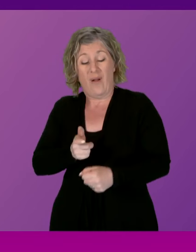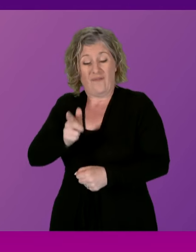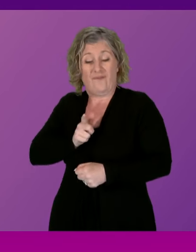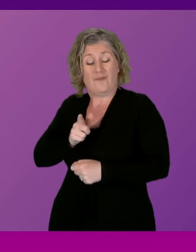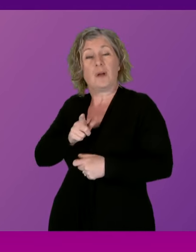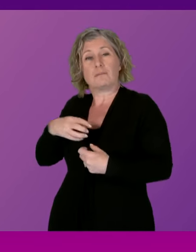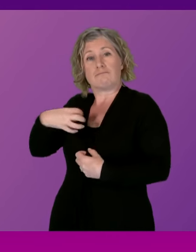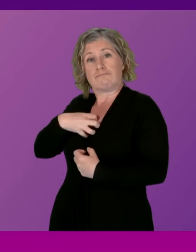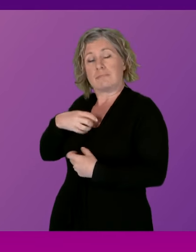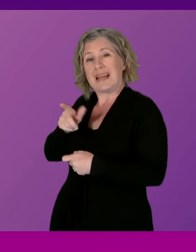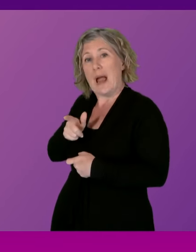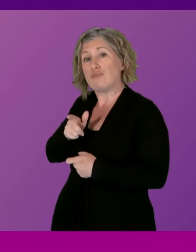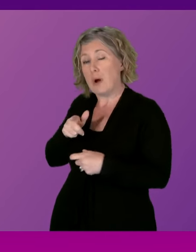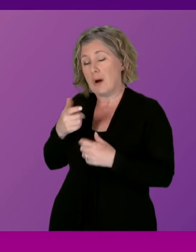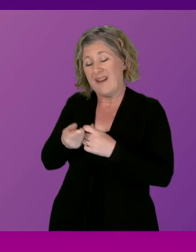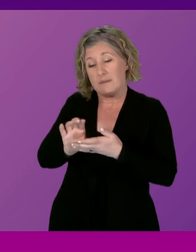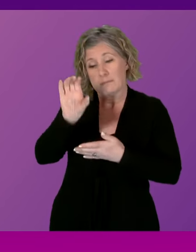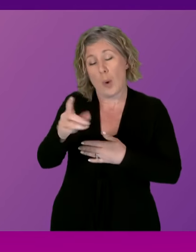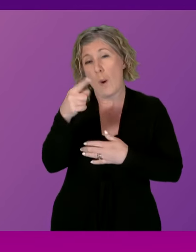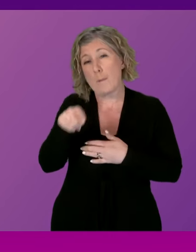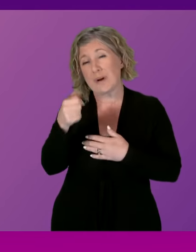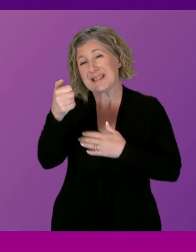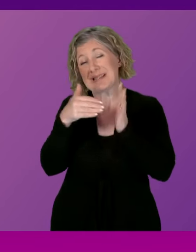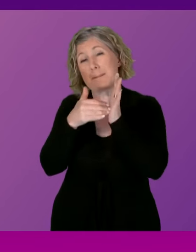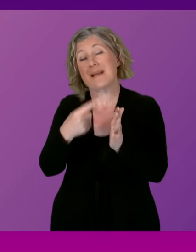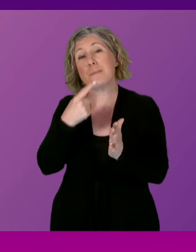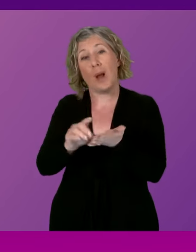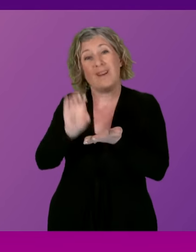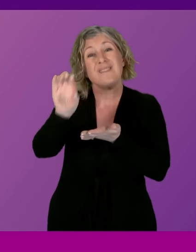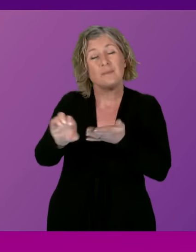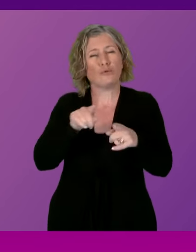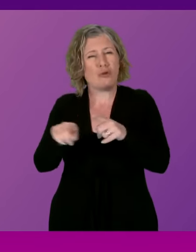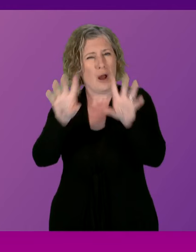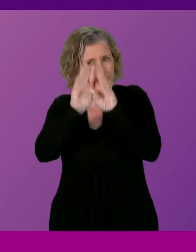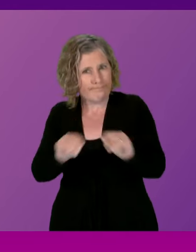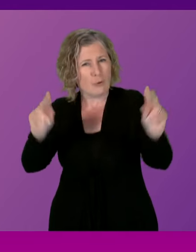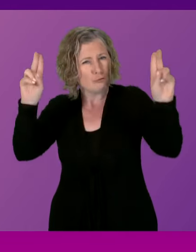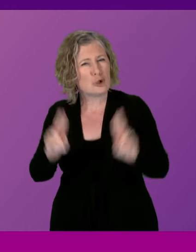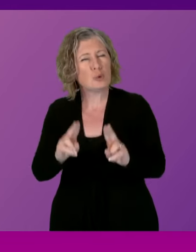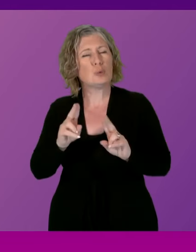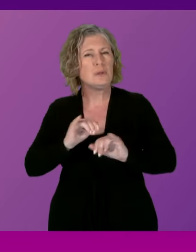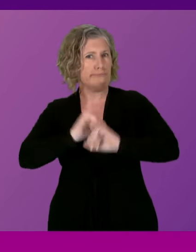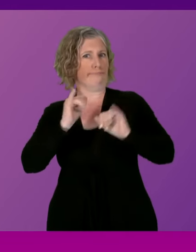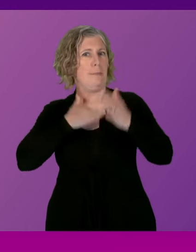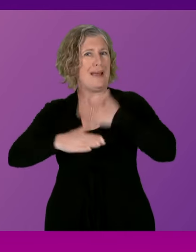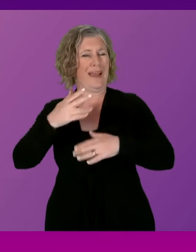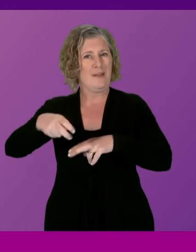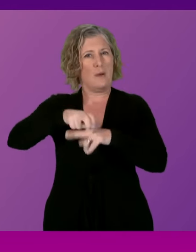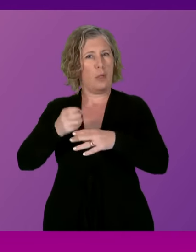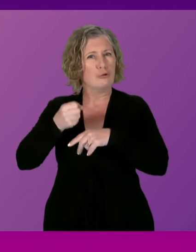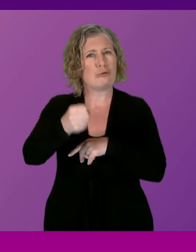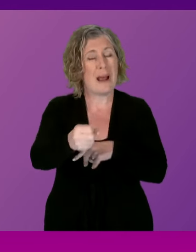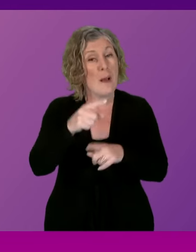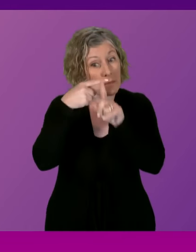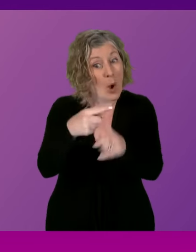is part of a £1.6 million investment in tackling anti-social behaviour on the rail network. It is not specifically targeted at the